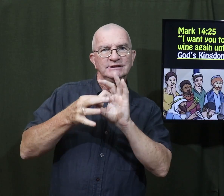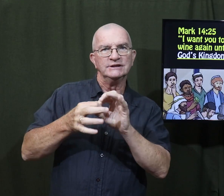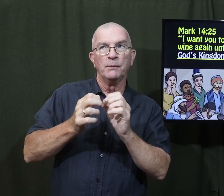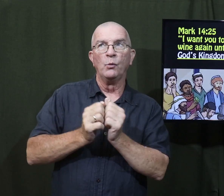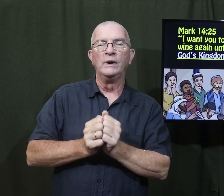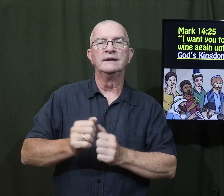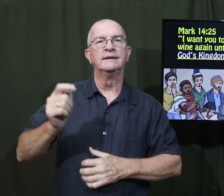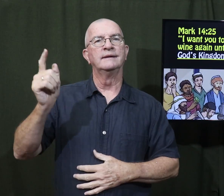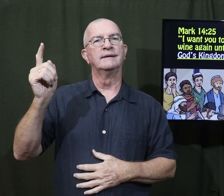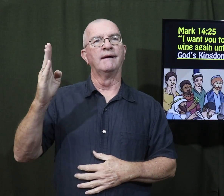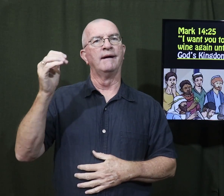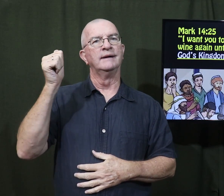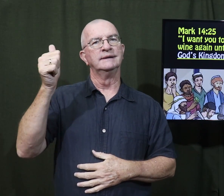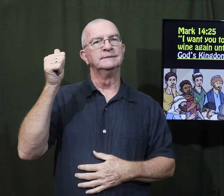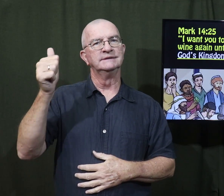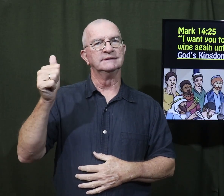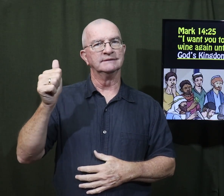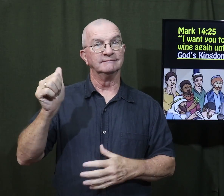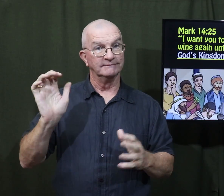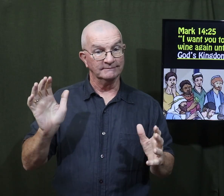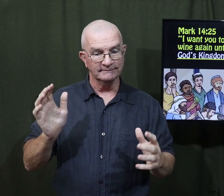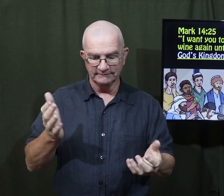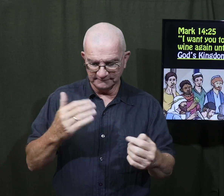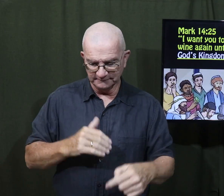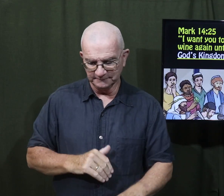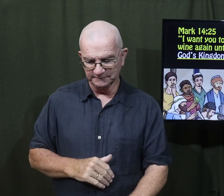A relationship with God Himself. Okay?